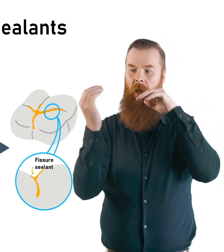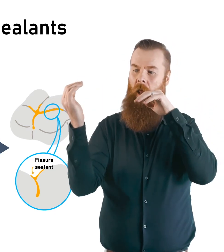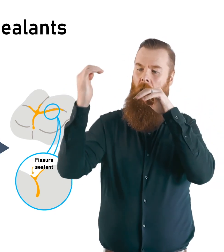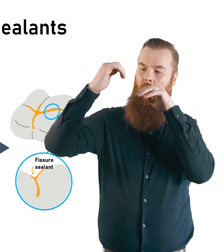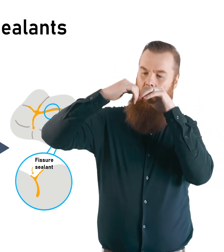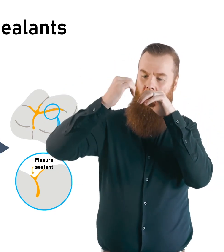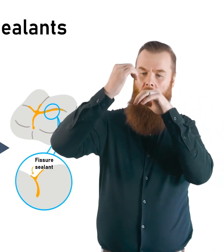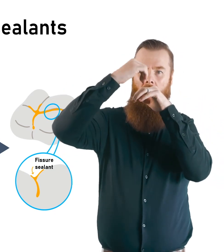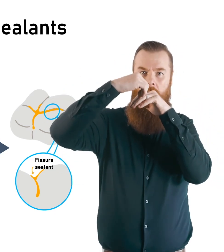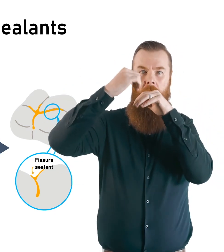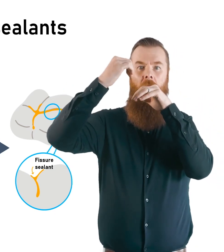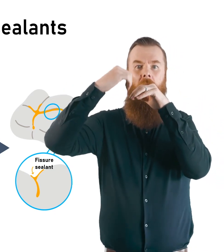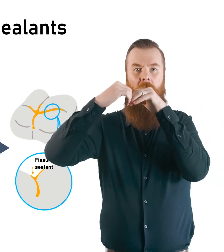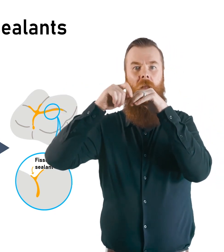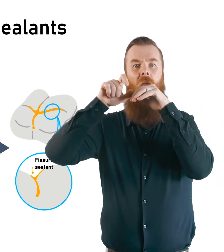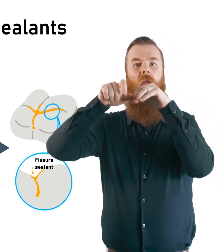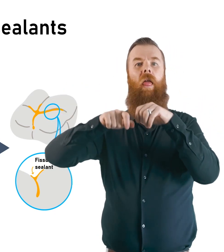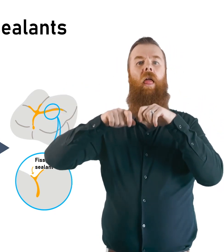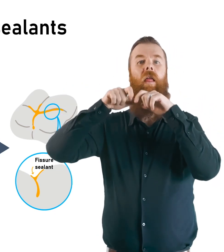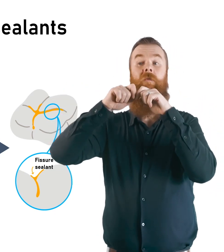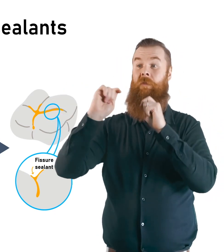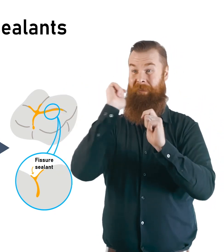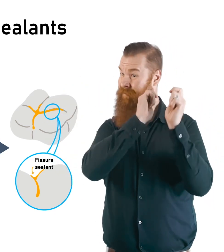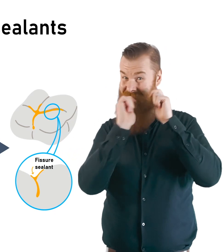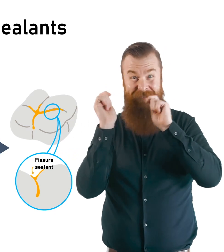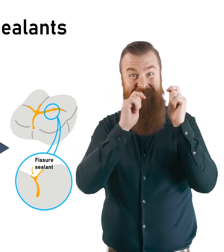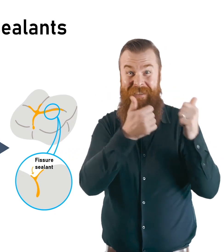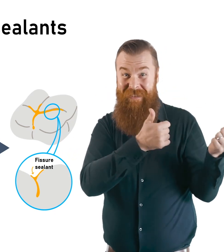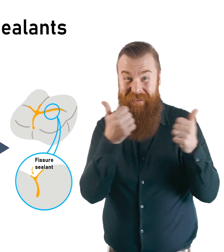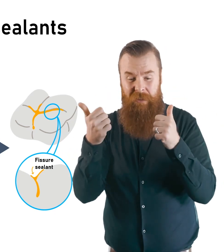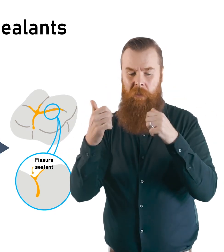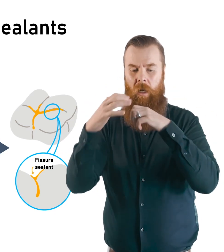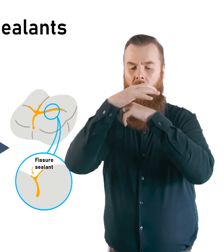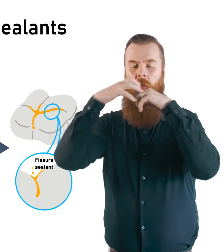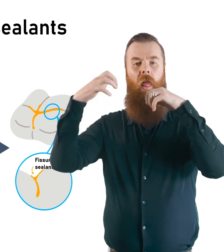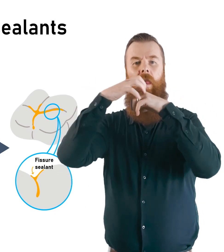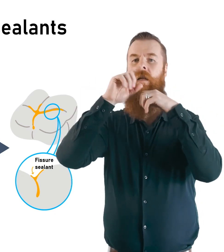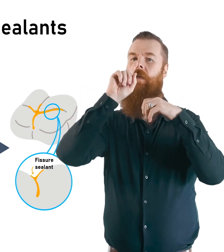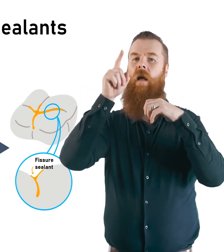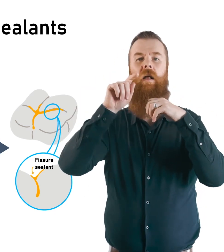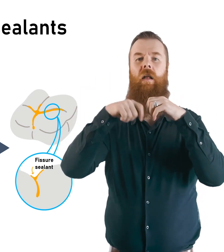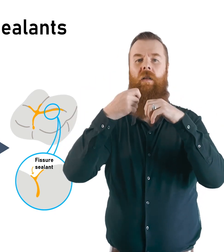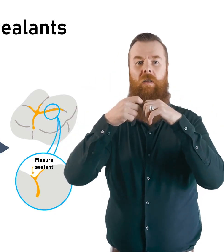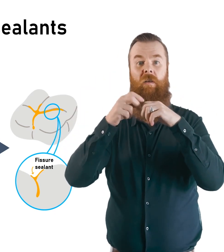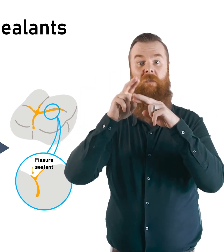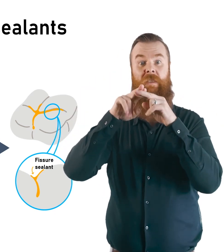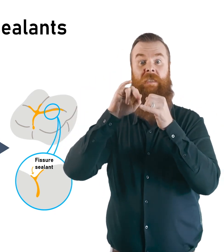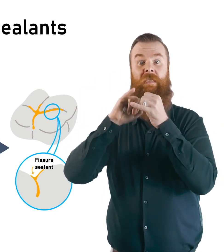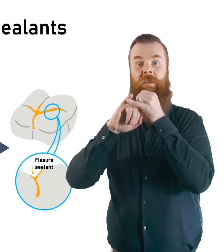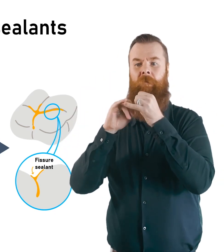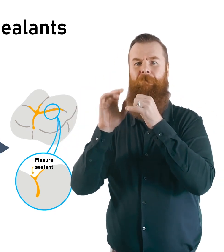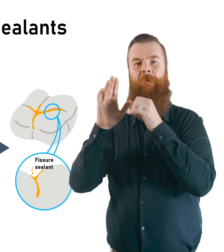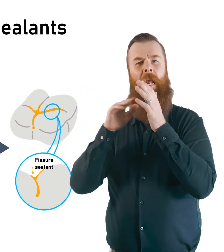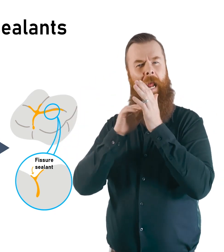to get stuck. These grooves may be so deep that it can be hard to clean them out, even with good brushing.